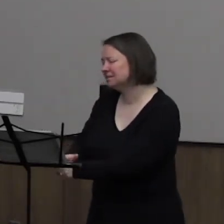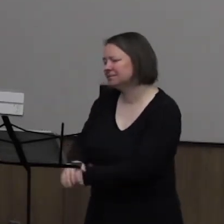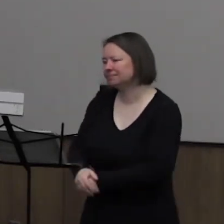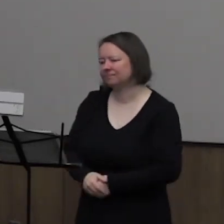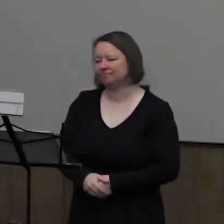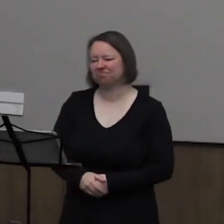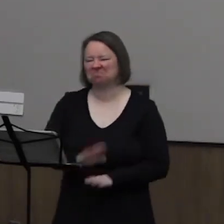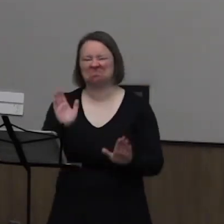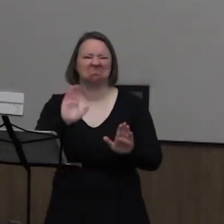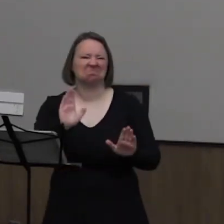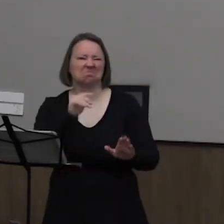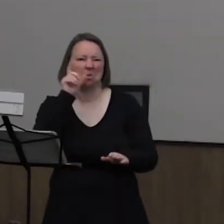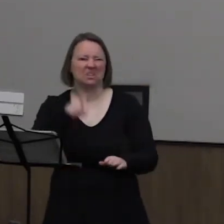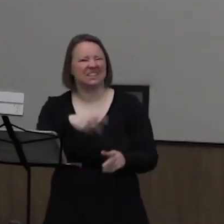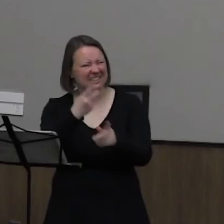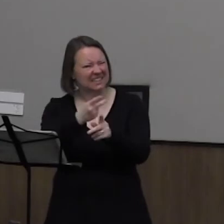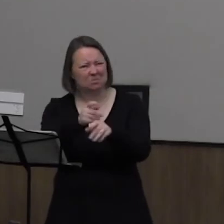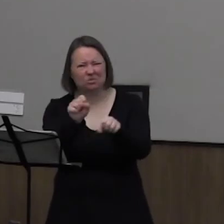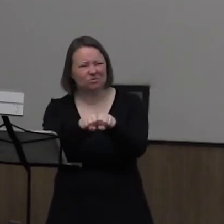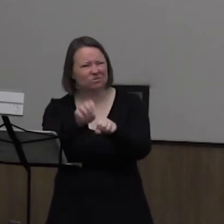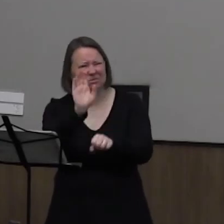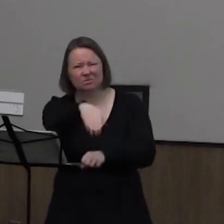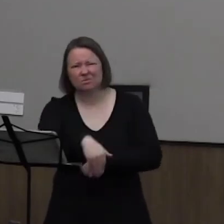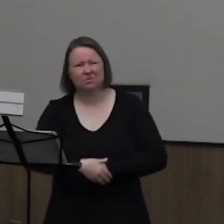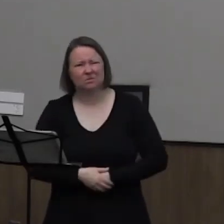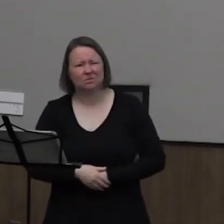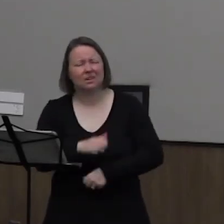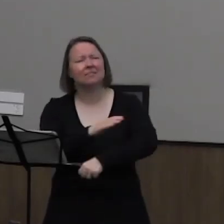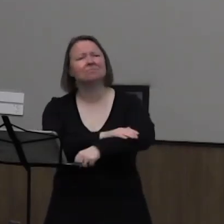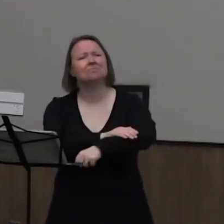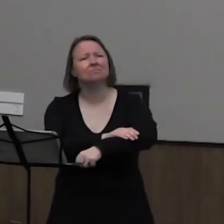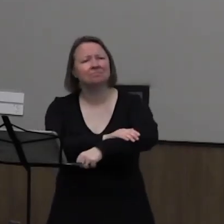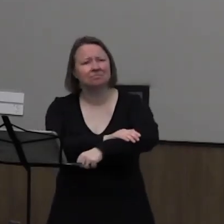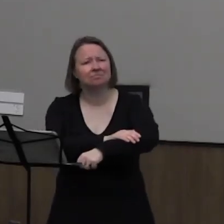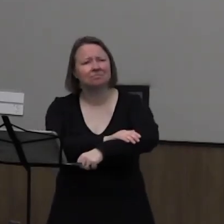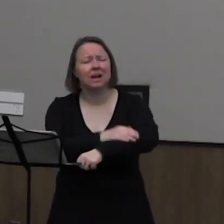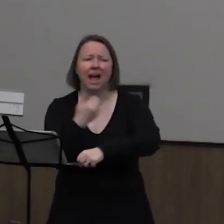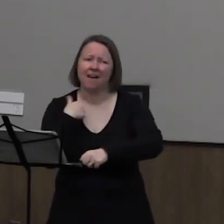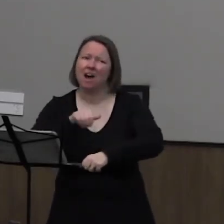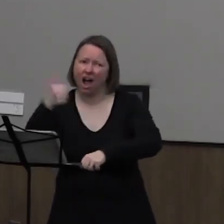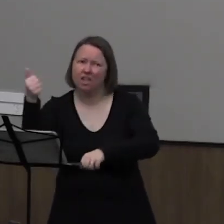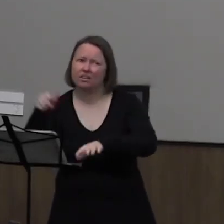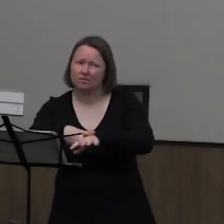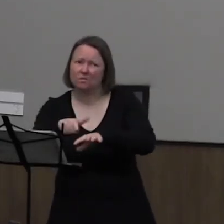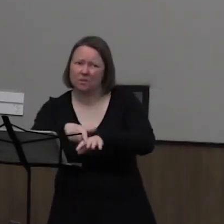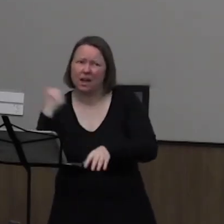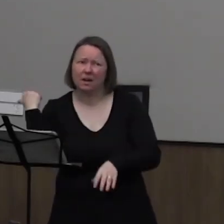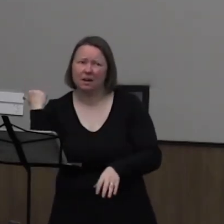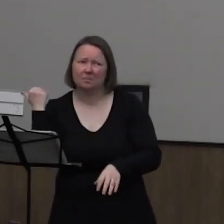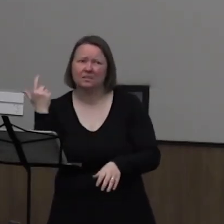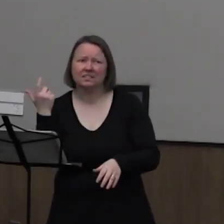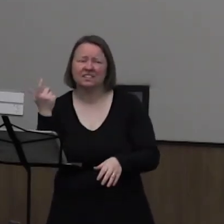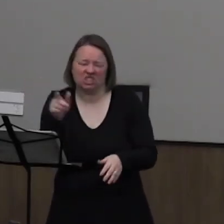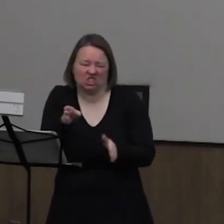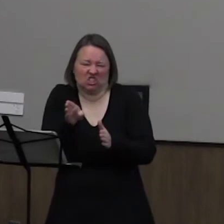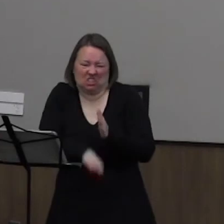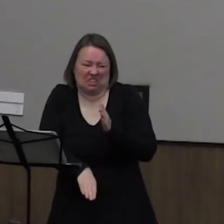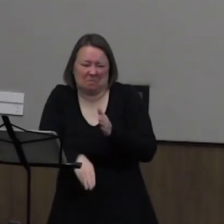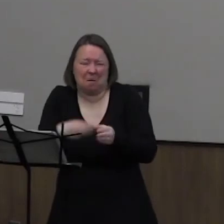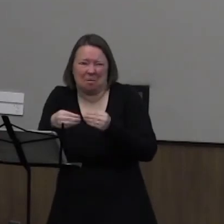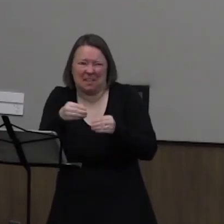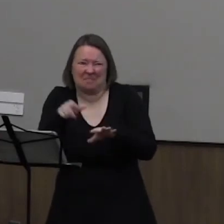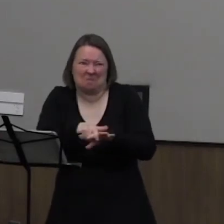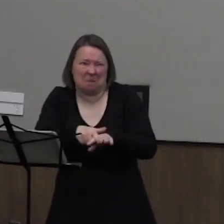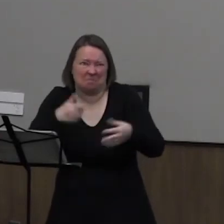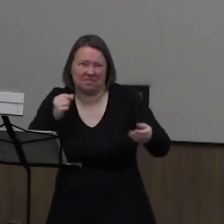There's no need. Keep them. I touched her arm as I answered, I have others. They're just cheap plastic flip